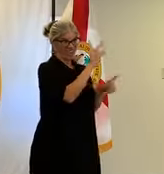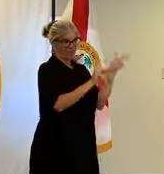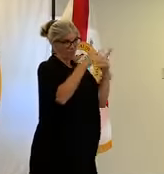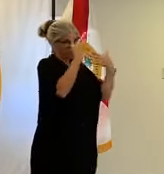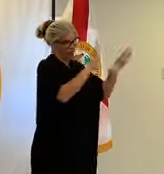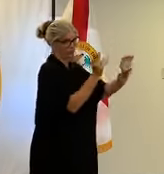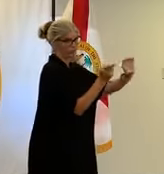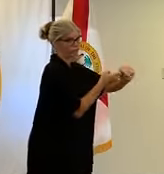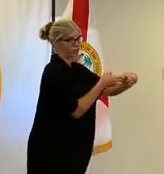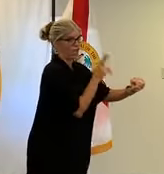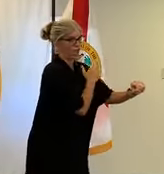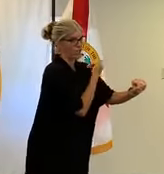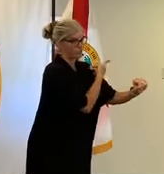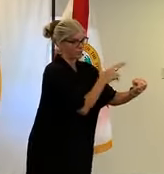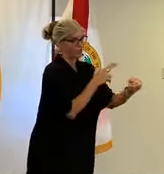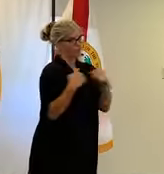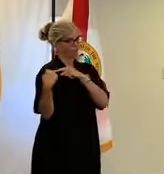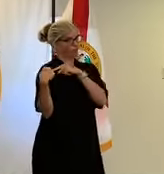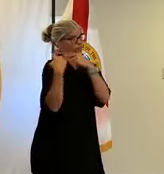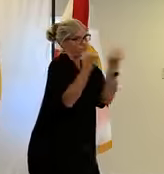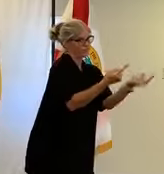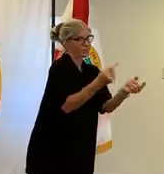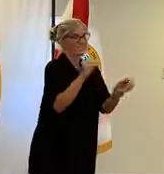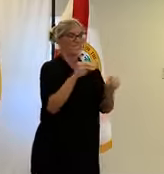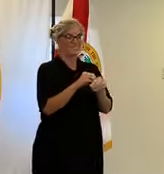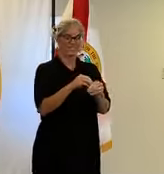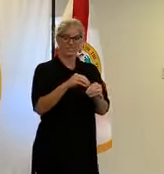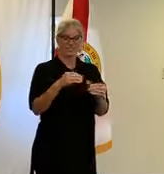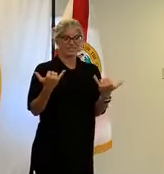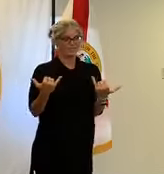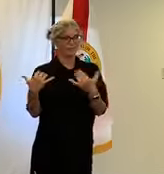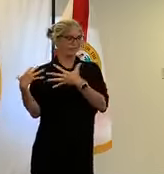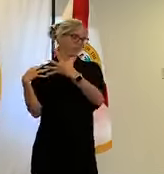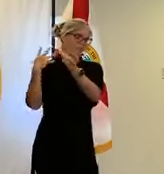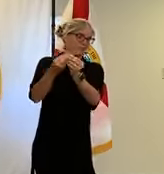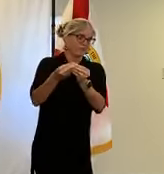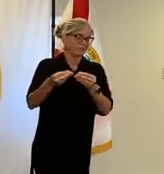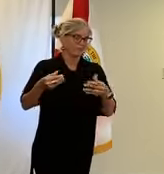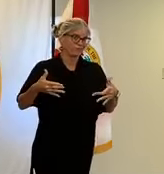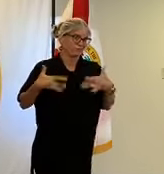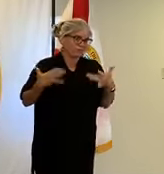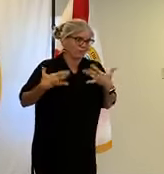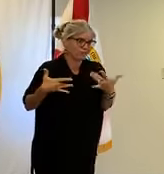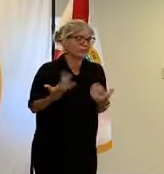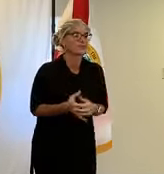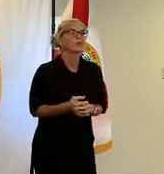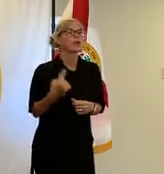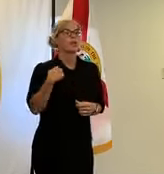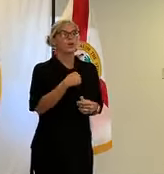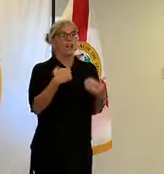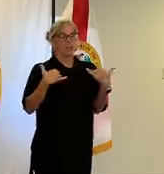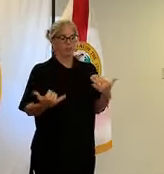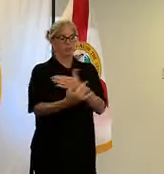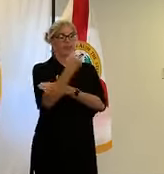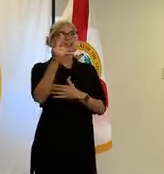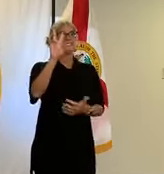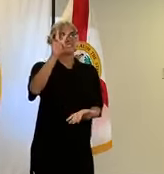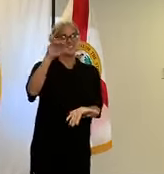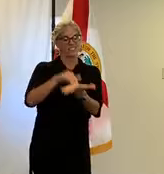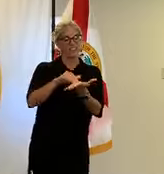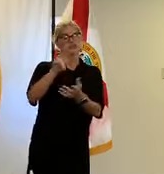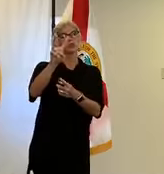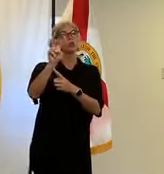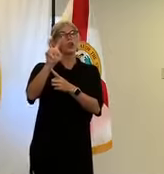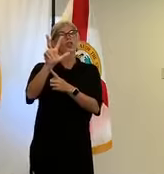so far throughout the entire event. To date here in Clay County we've done 7,235 tests with